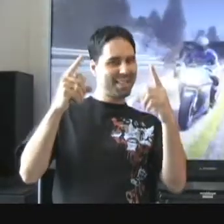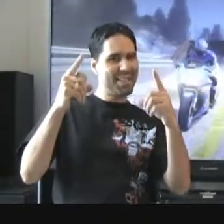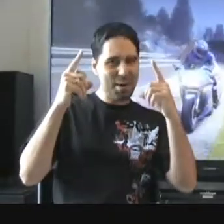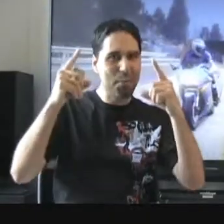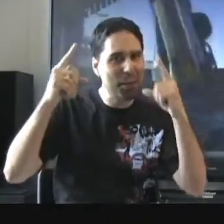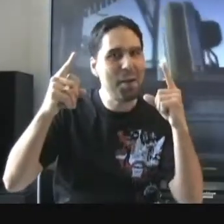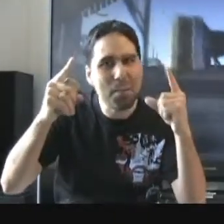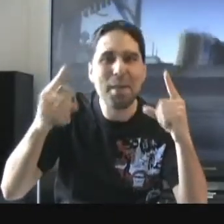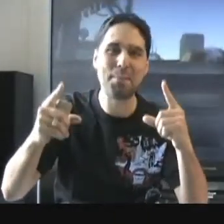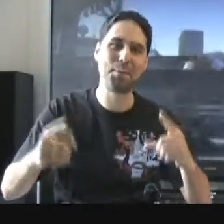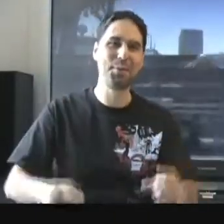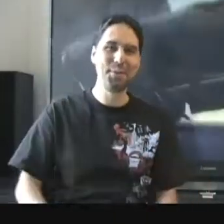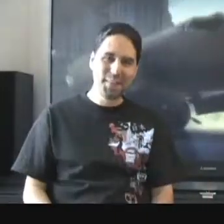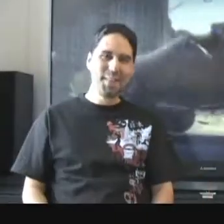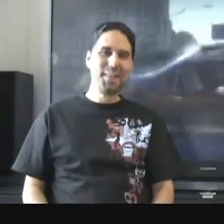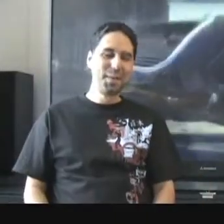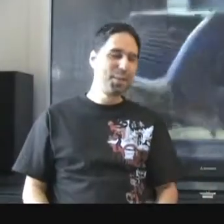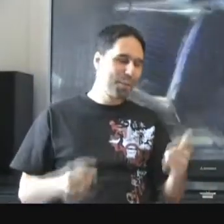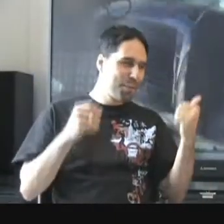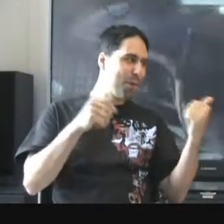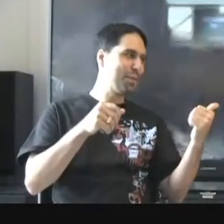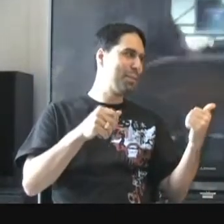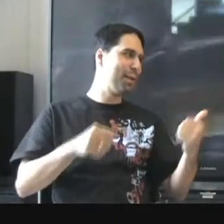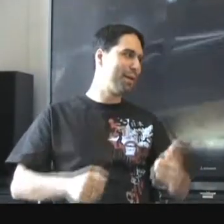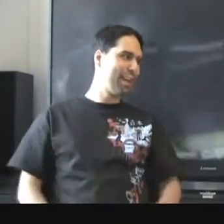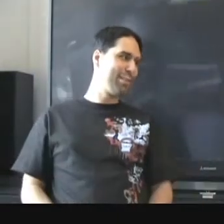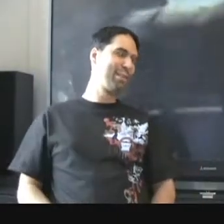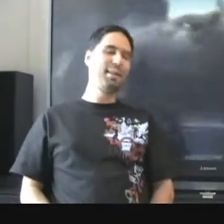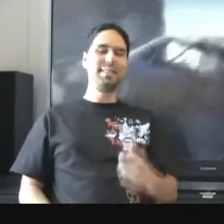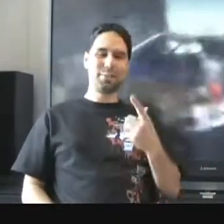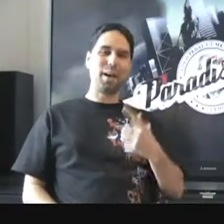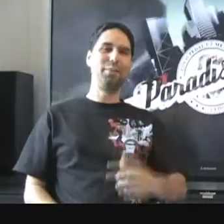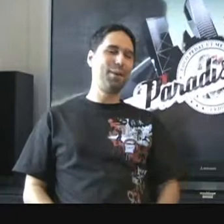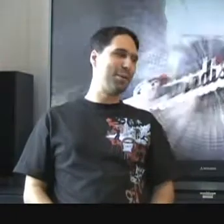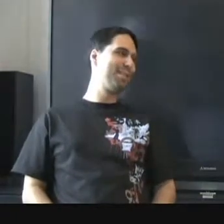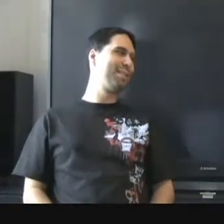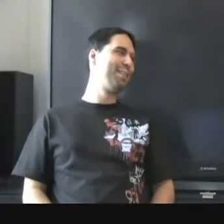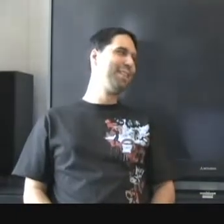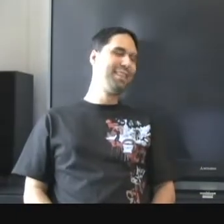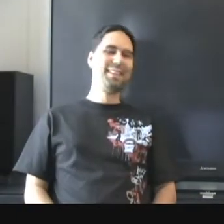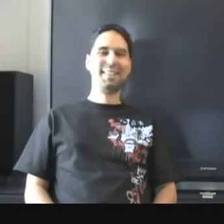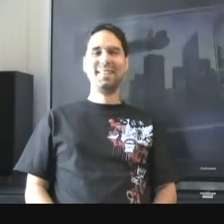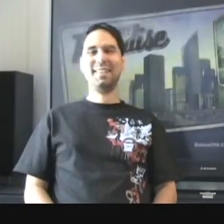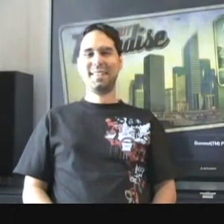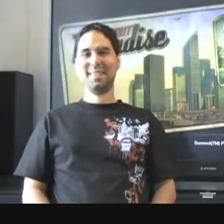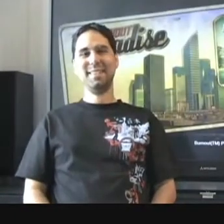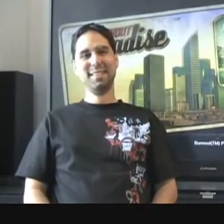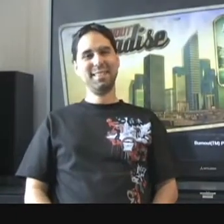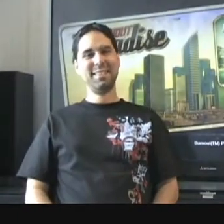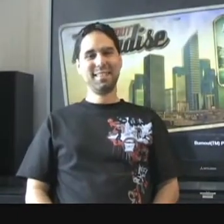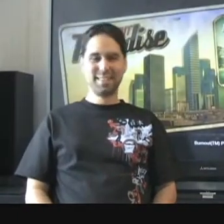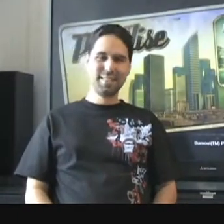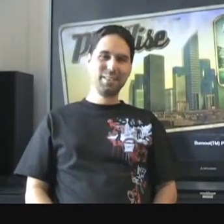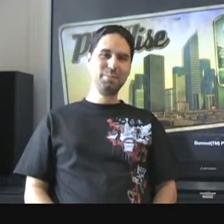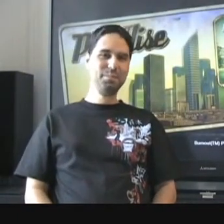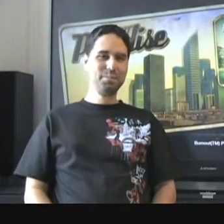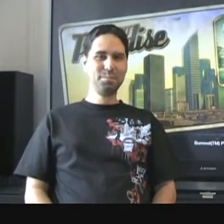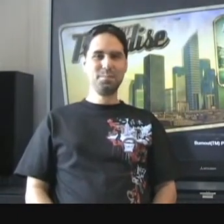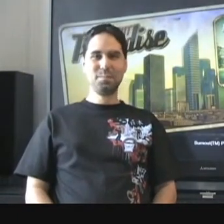Single player people! Multiplayer. Care to explain to the fine folks? No problem. Yeah, multiplayer, you know, you can join